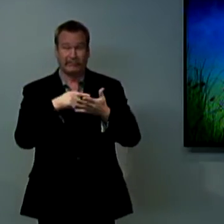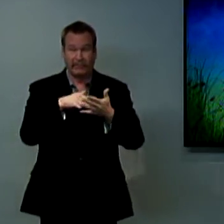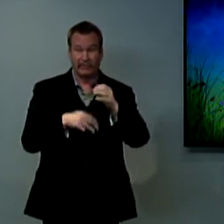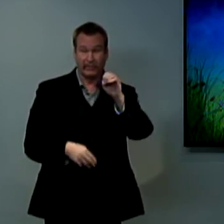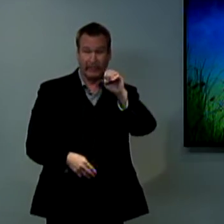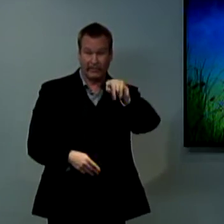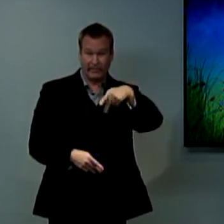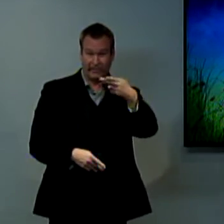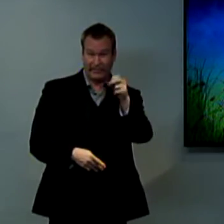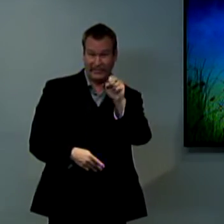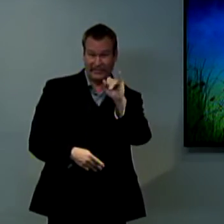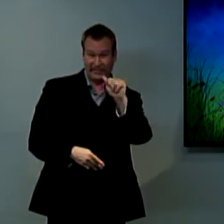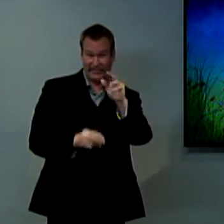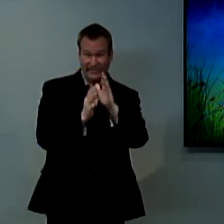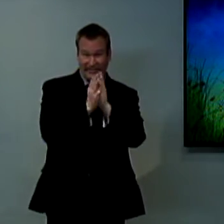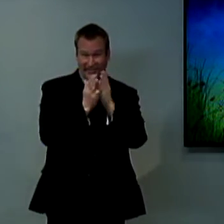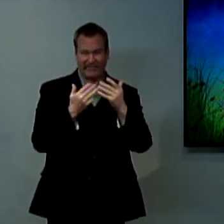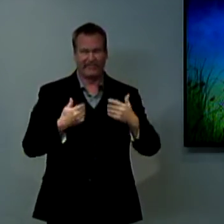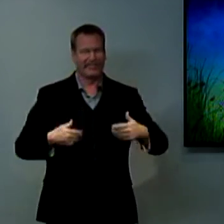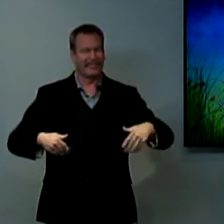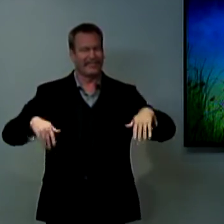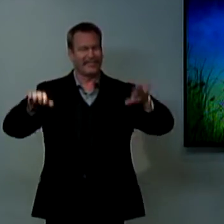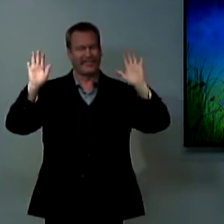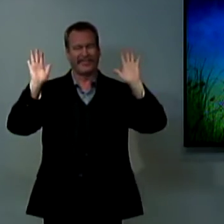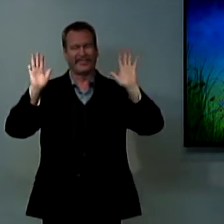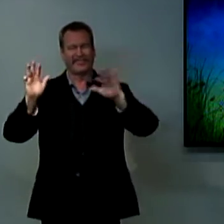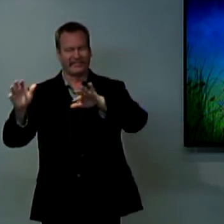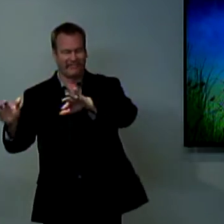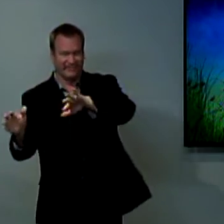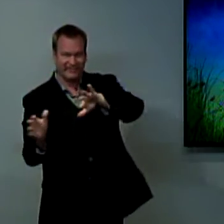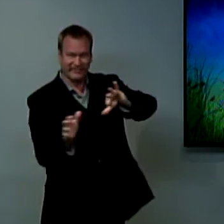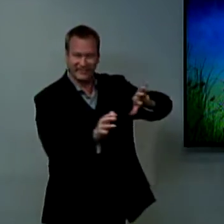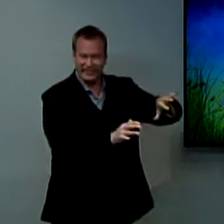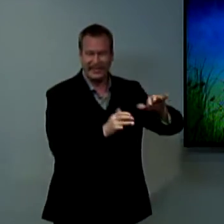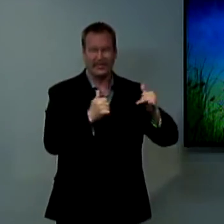So previously we've been studying the book of Ephesians, but we've finished the book of Ephesians.